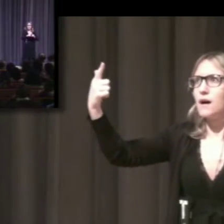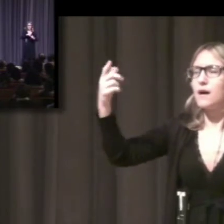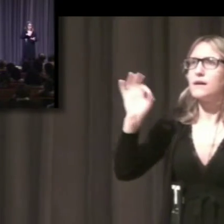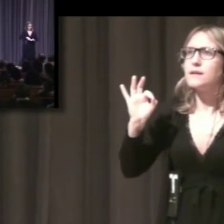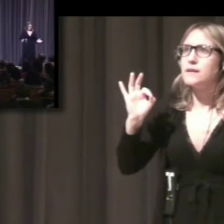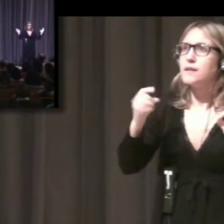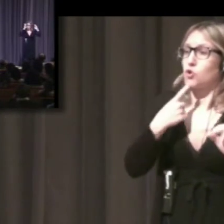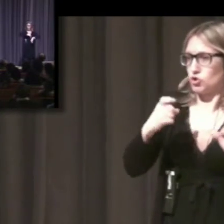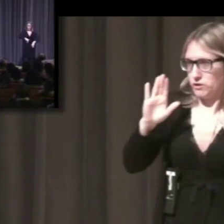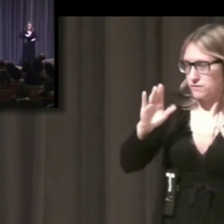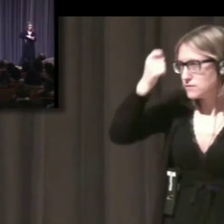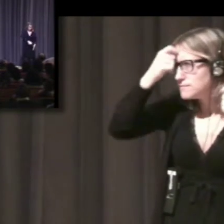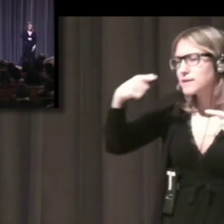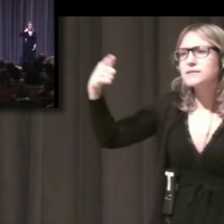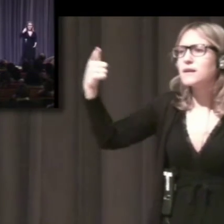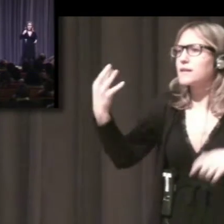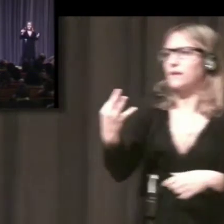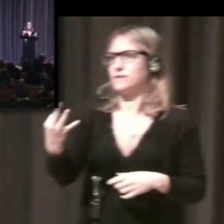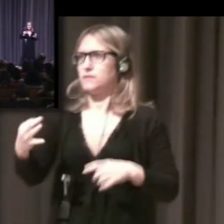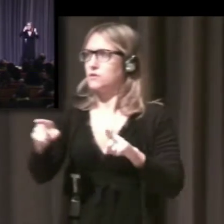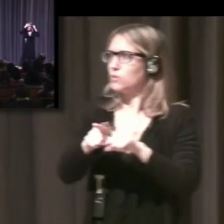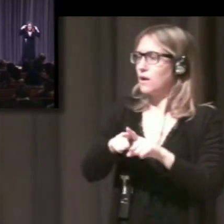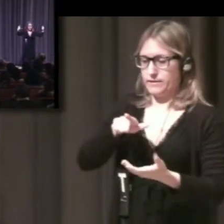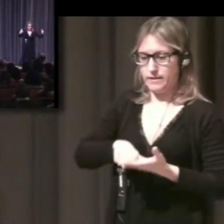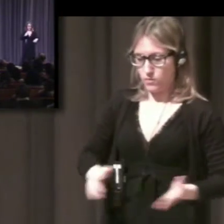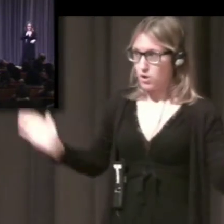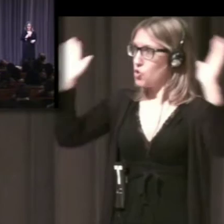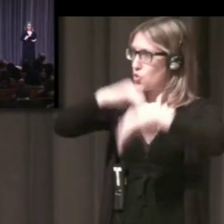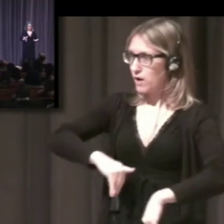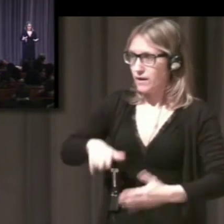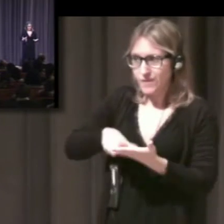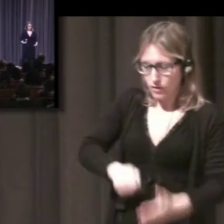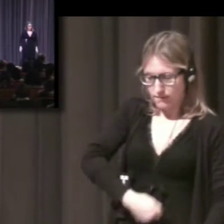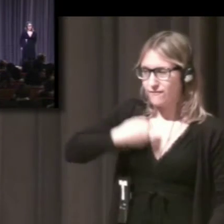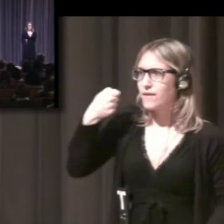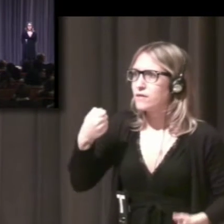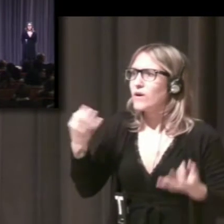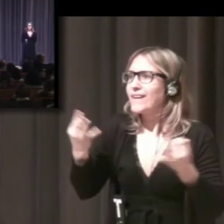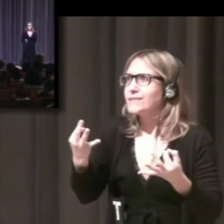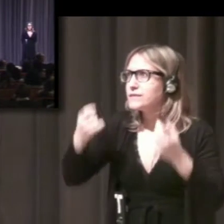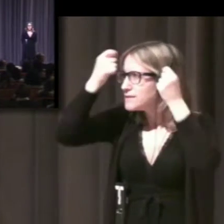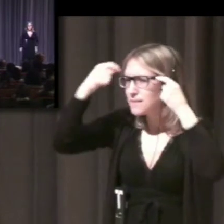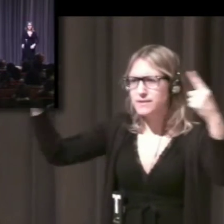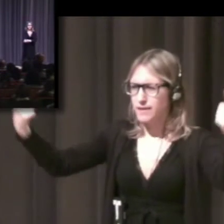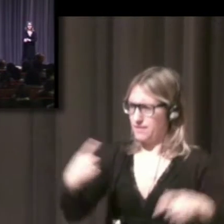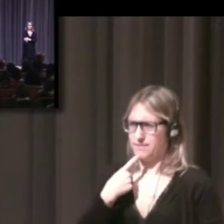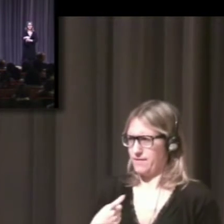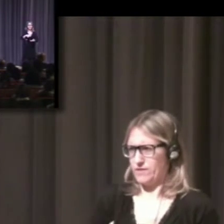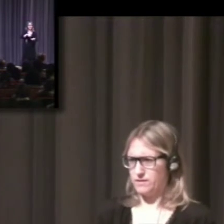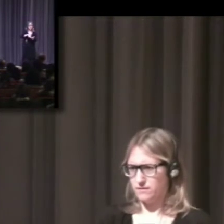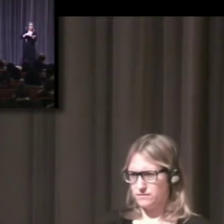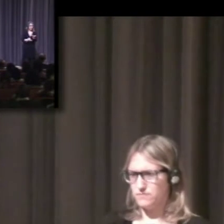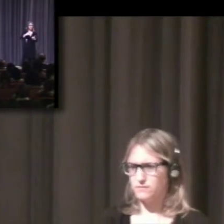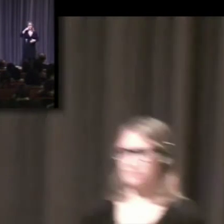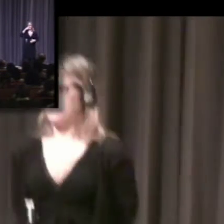Language, there are many things about it. But if I asked you to list how do